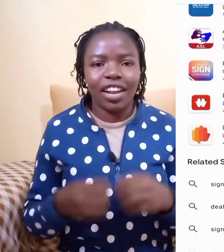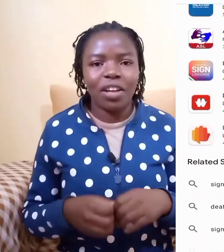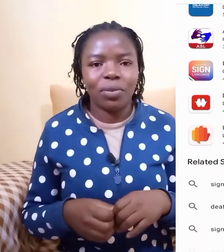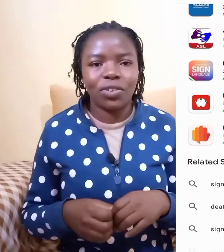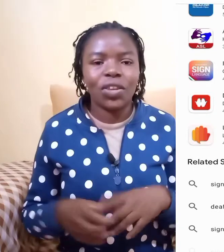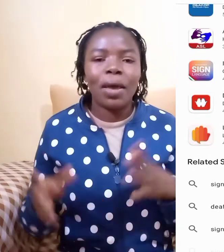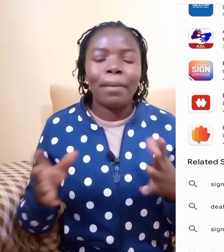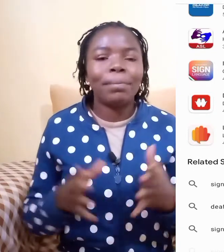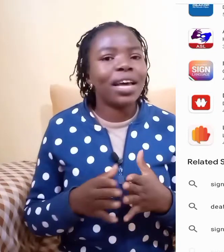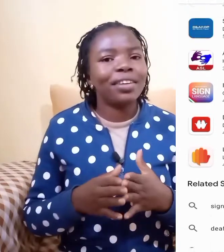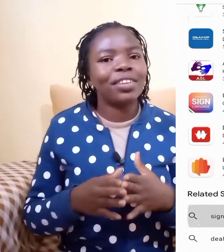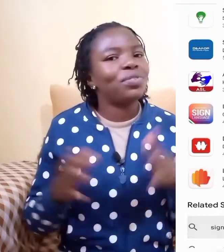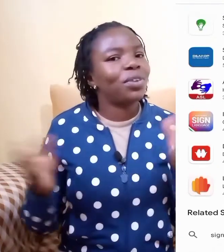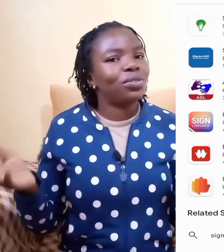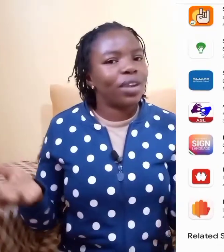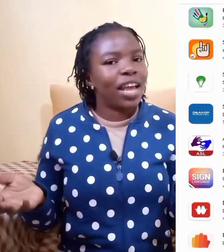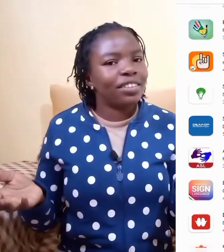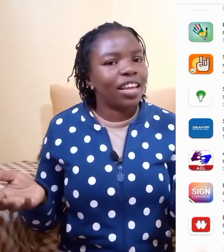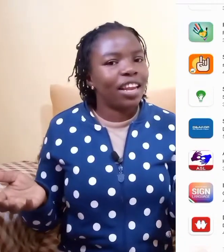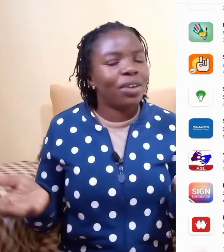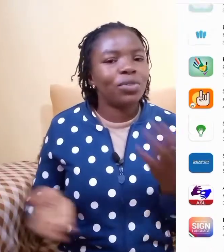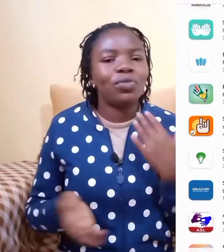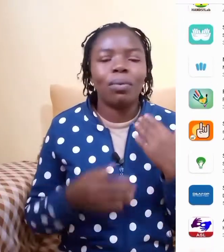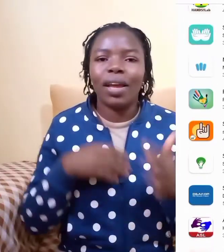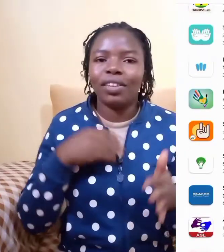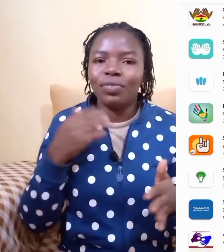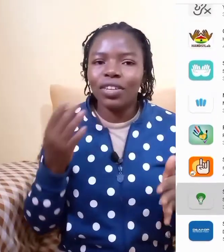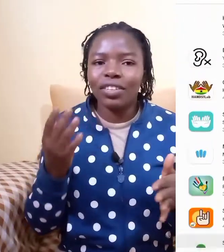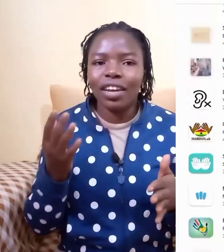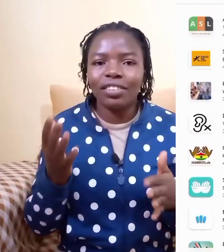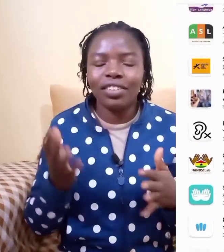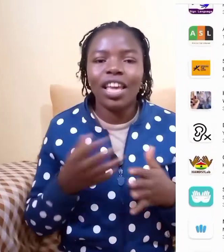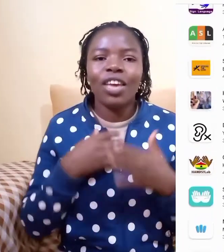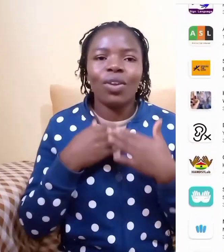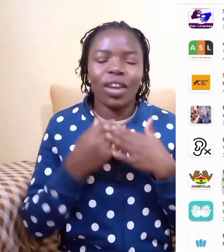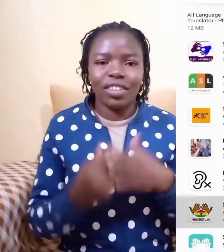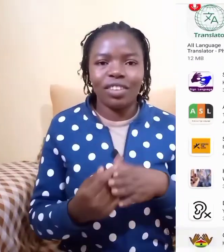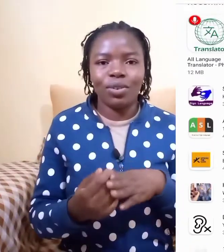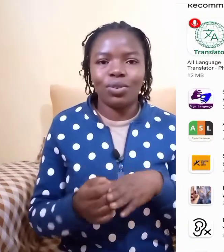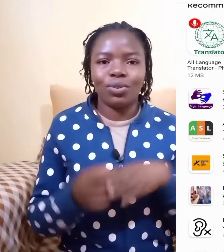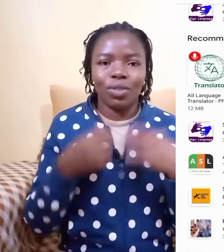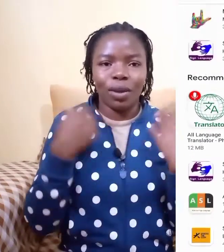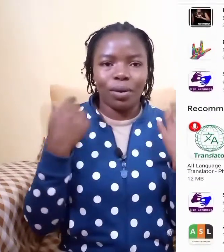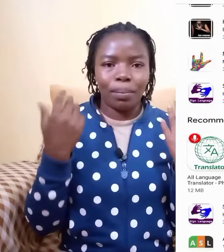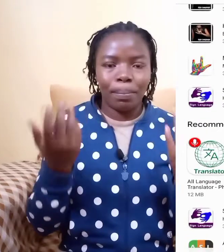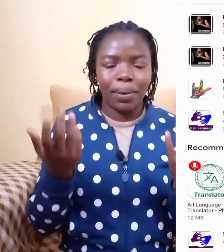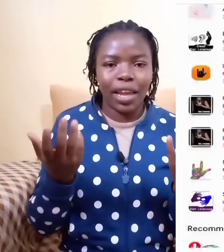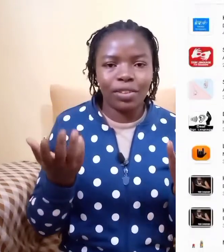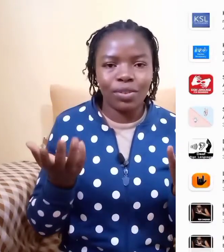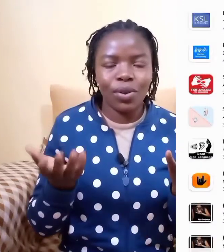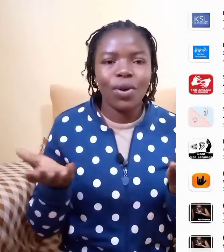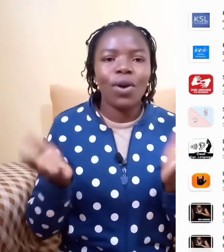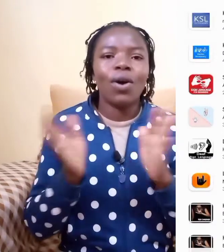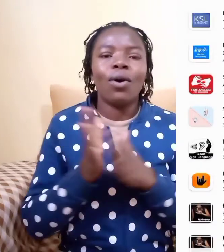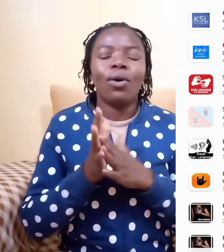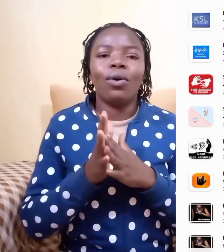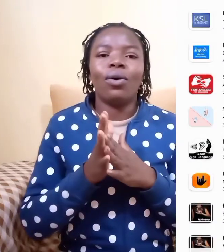language but if you want to learn sign language from a different country you can just go to the play store or